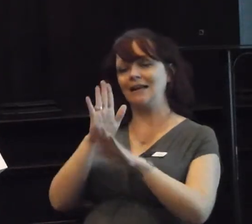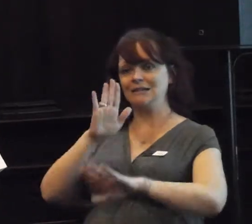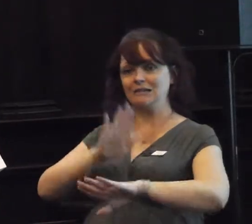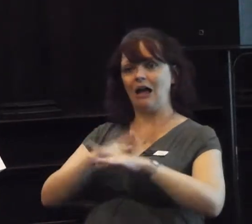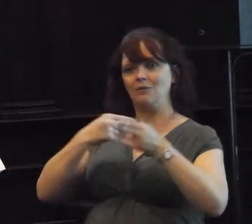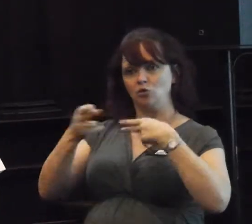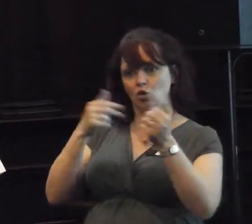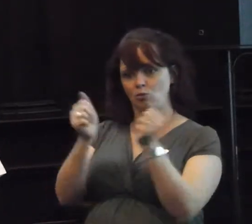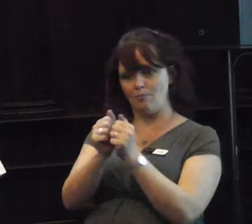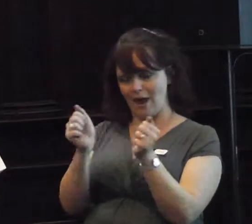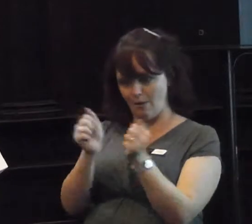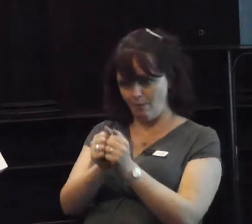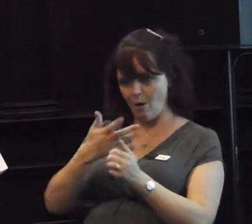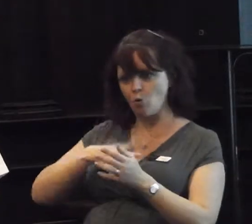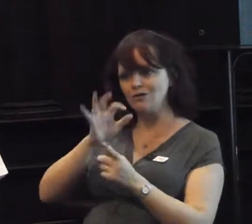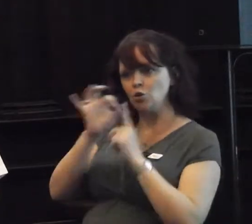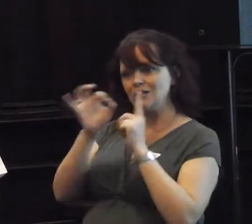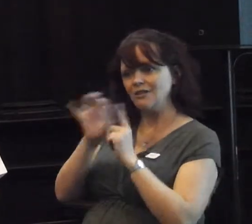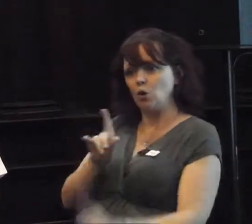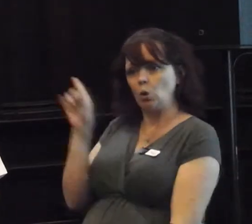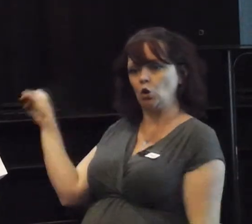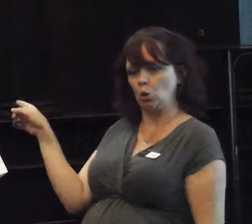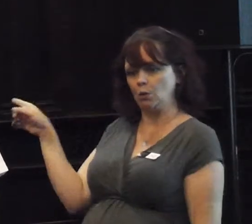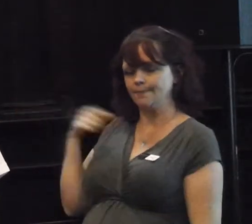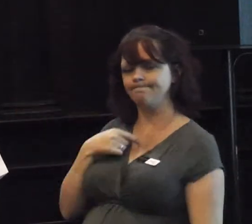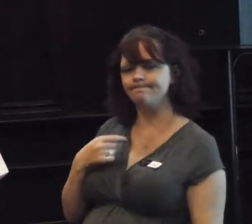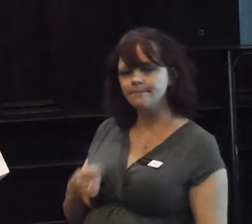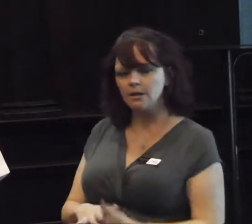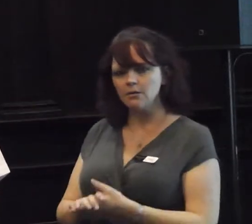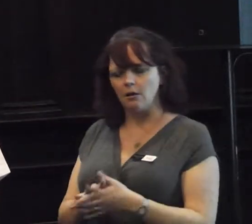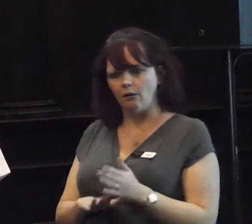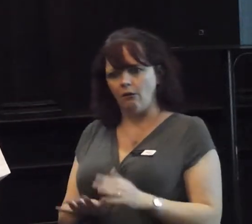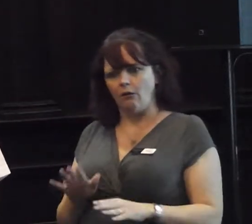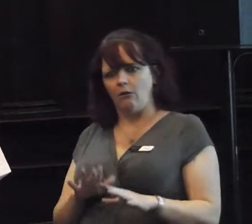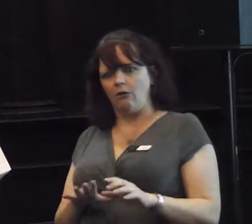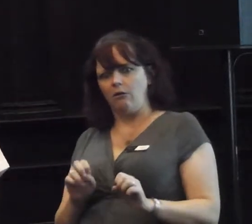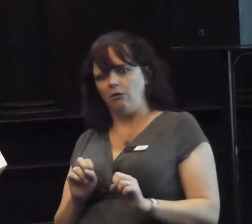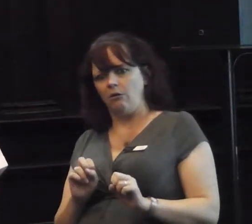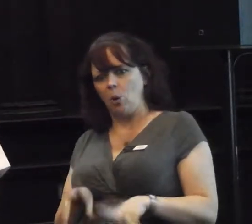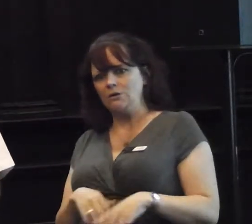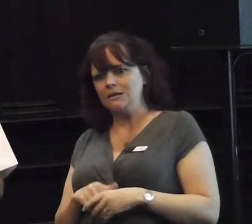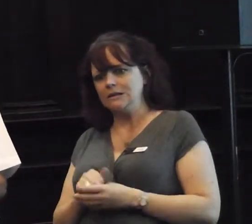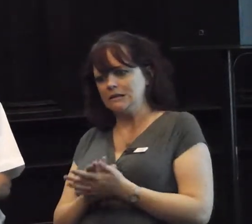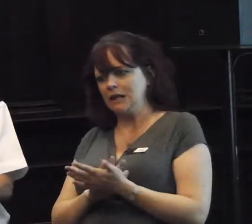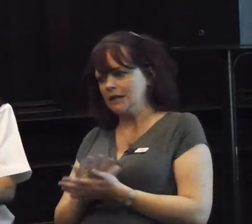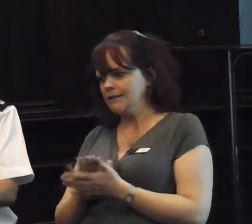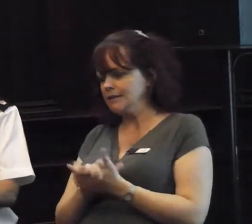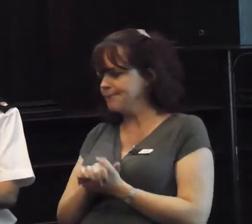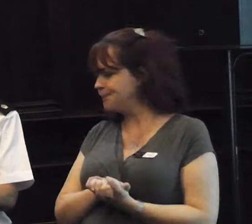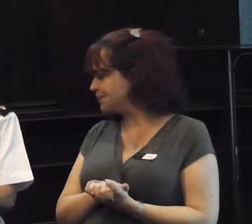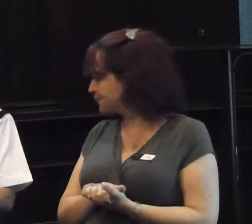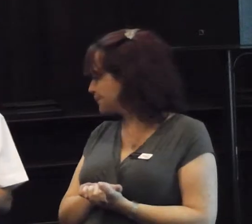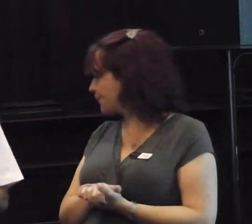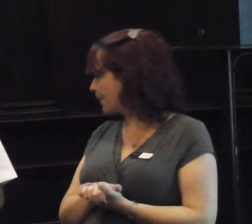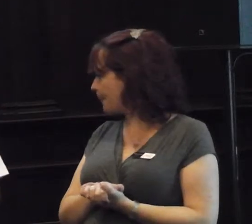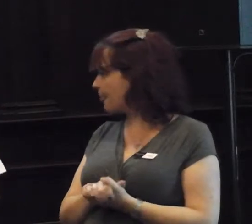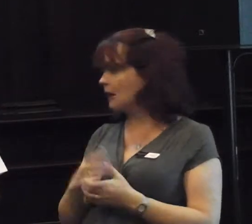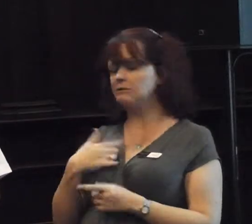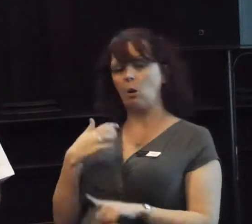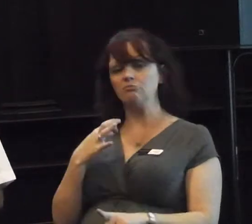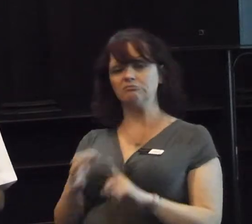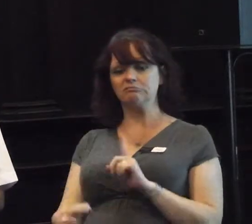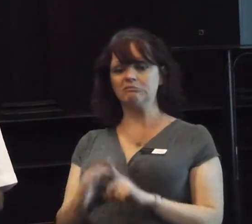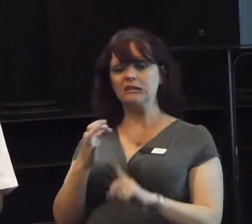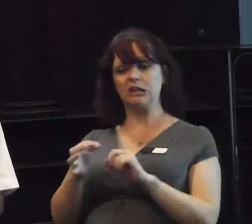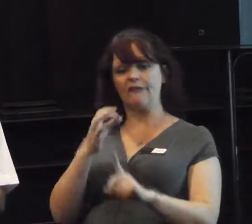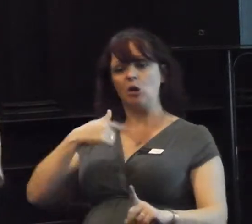My question was, can you trust it? Yes, he said. Naive. So, I did the